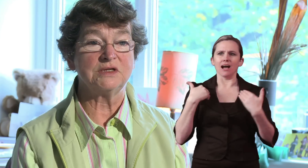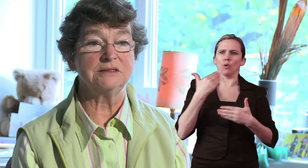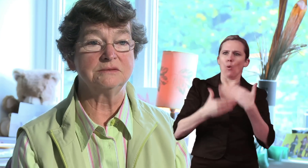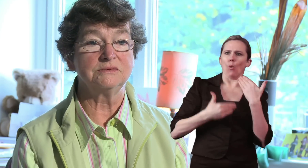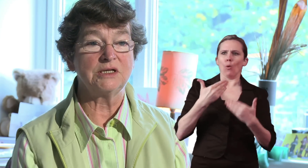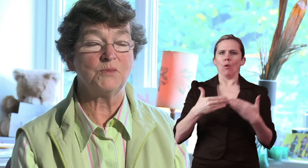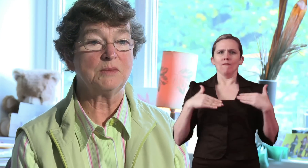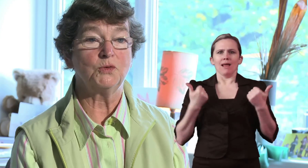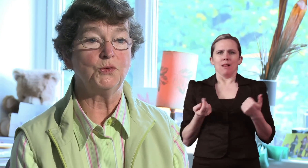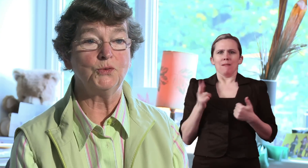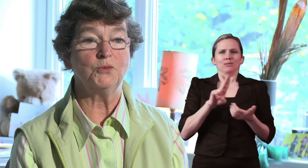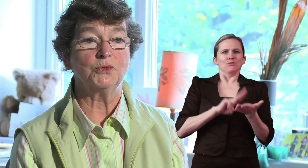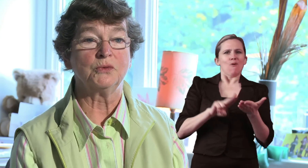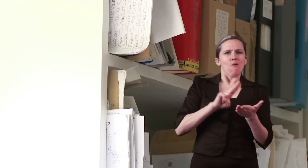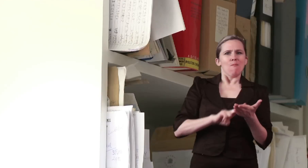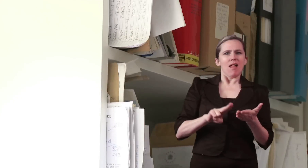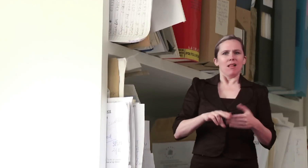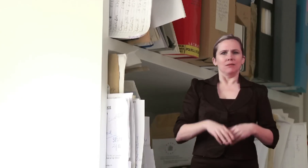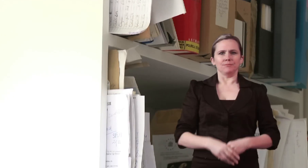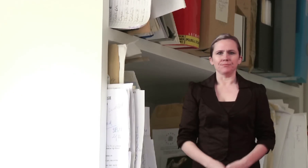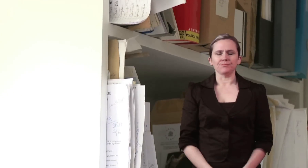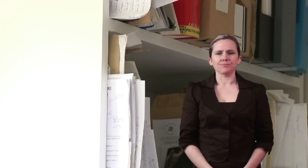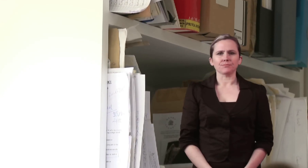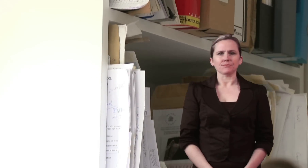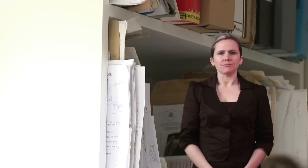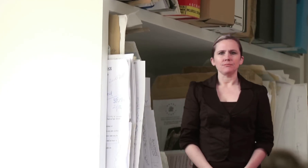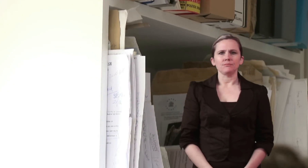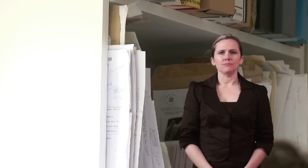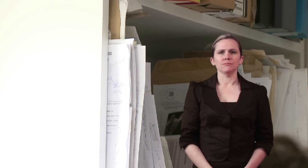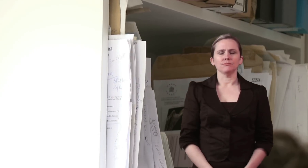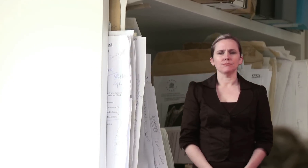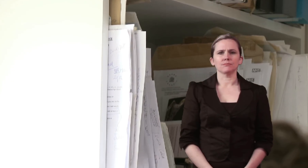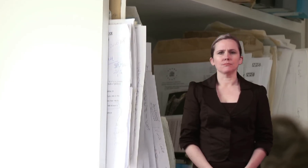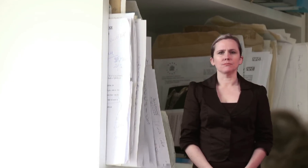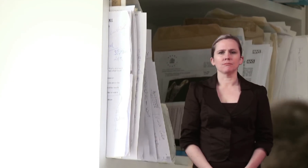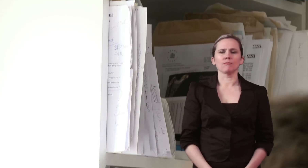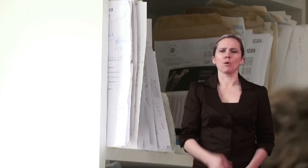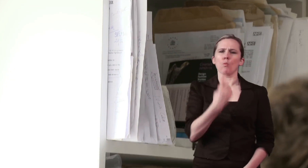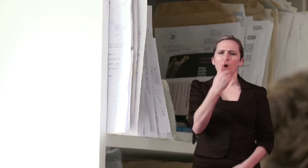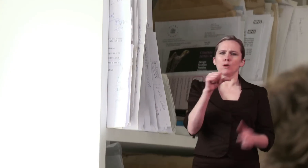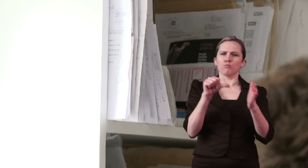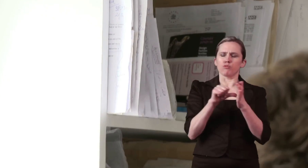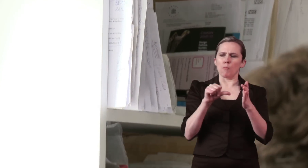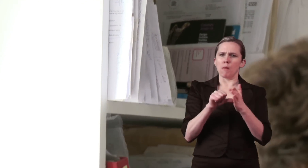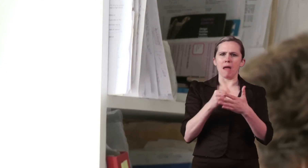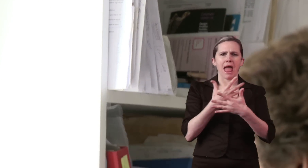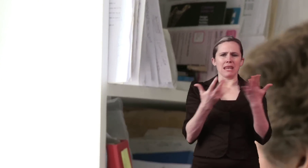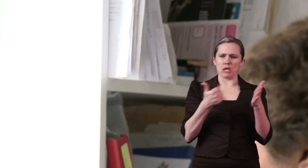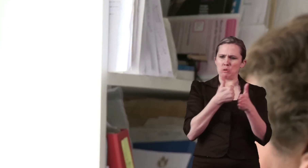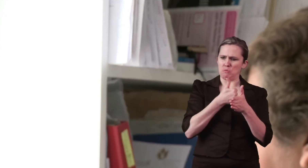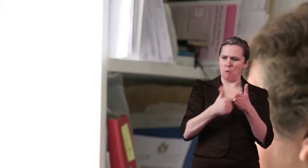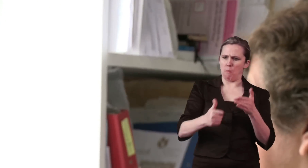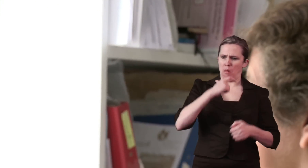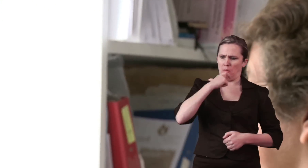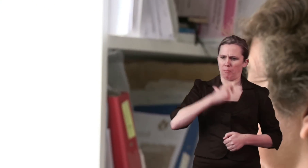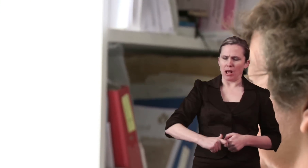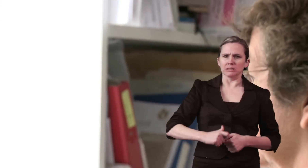feel you know a bit more normal. One of the difficulties for the layman dealing with medics is that they